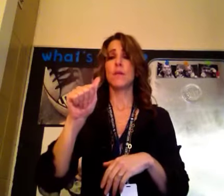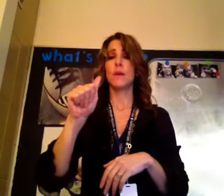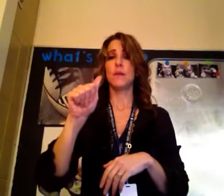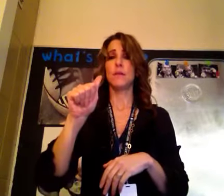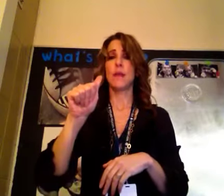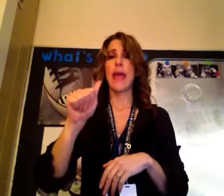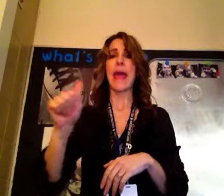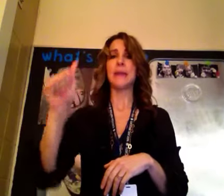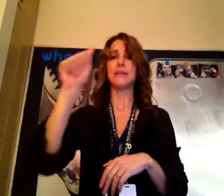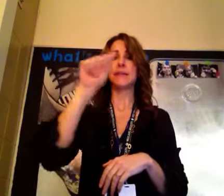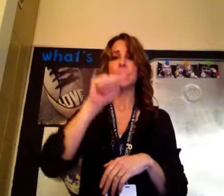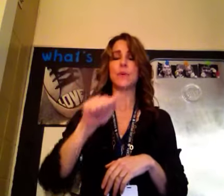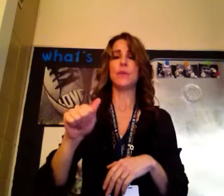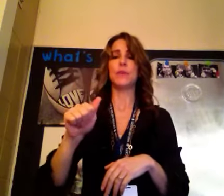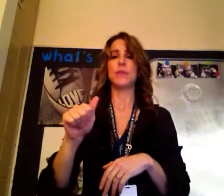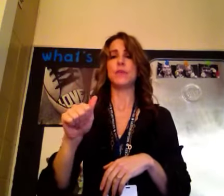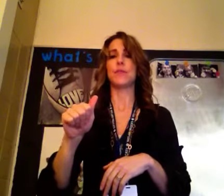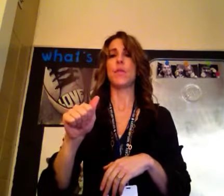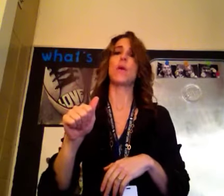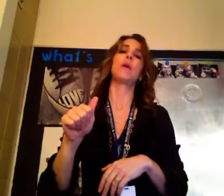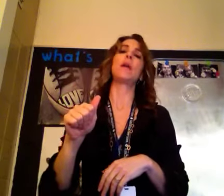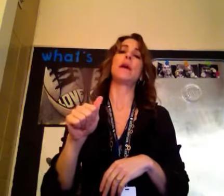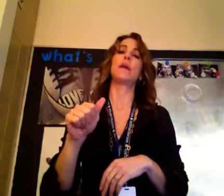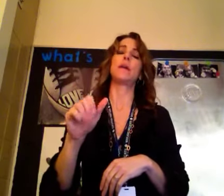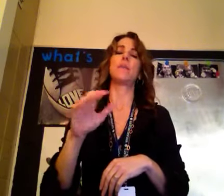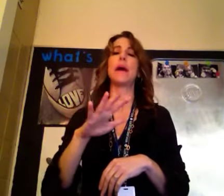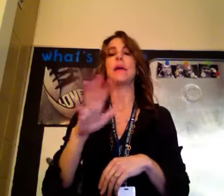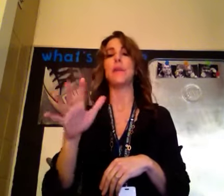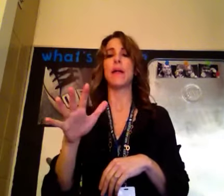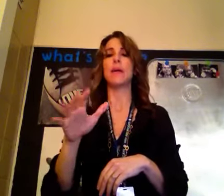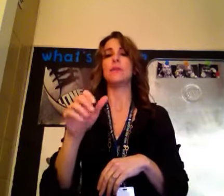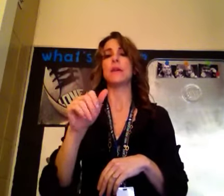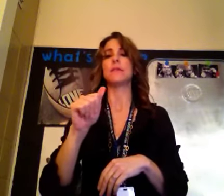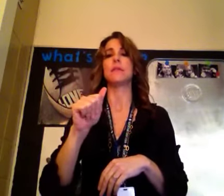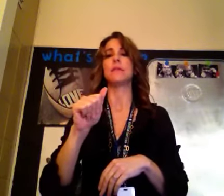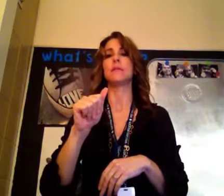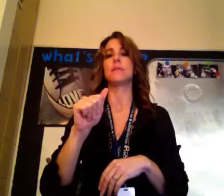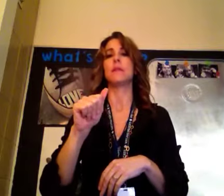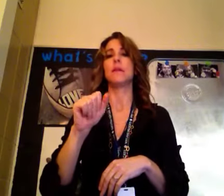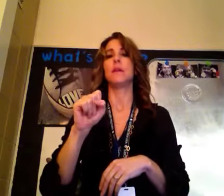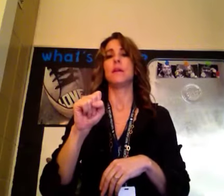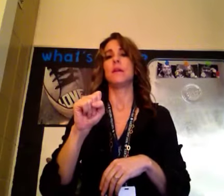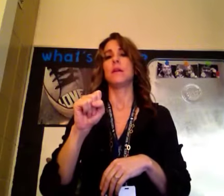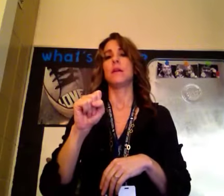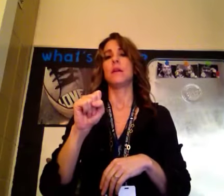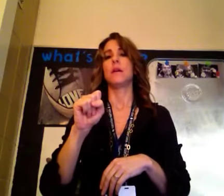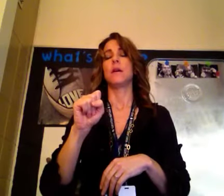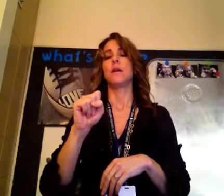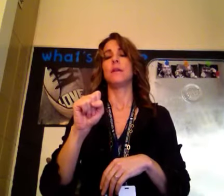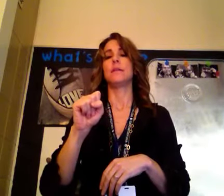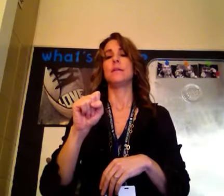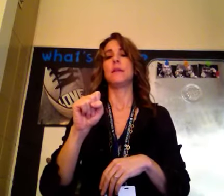the at symbol, which is for like, my email address is, uh, let's see,